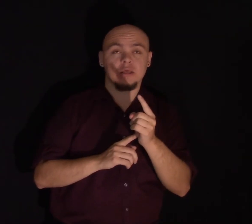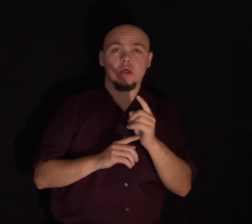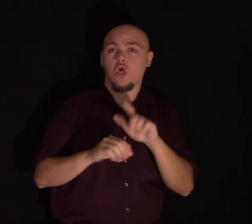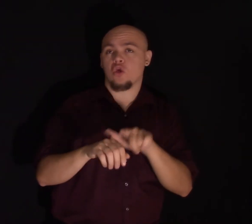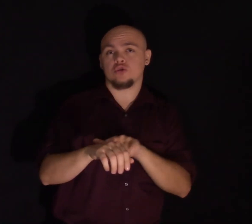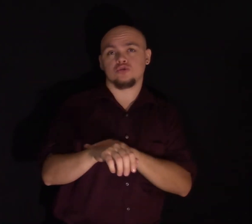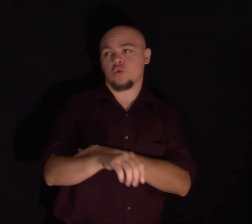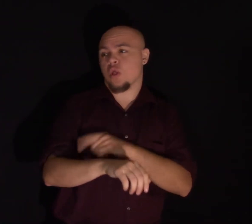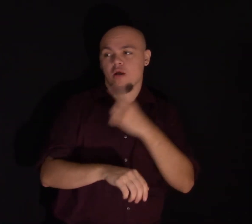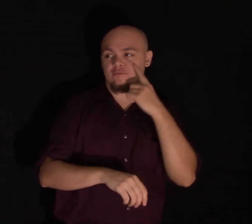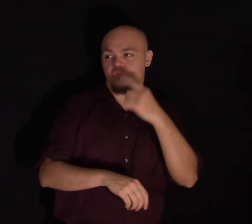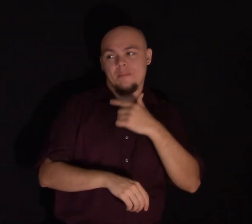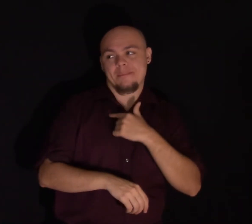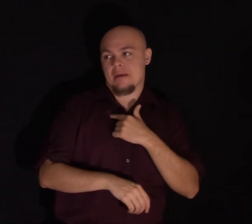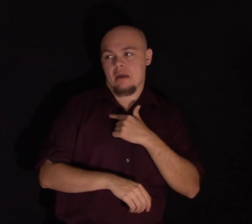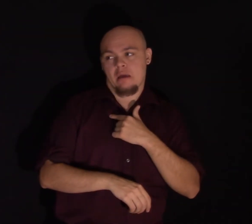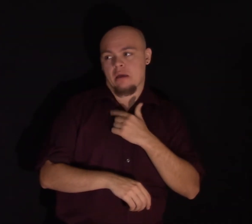life.